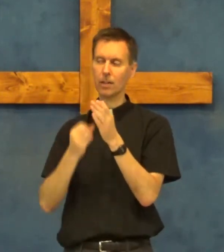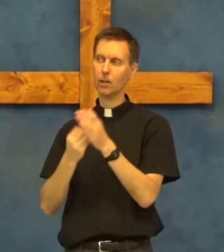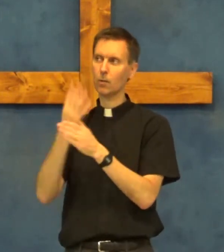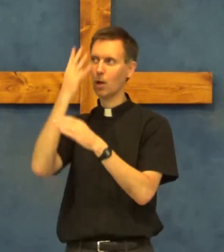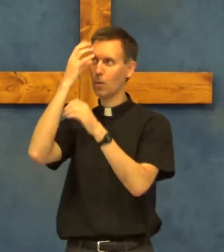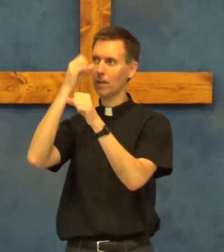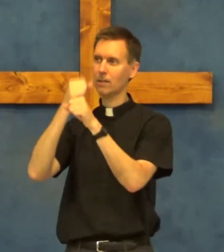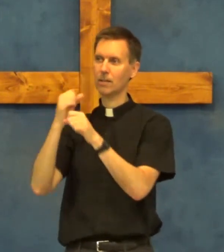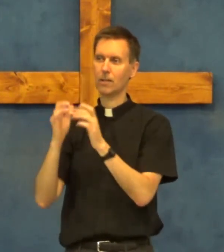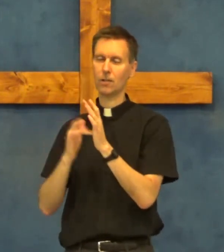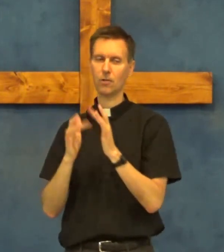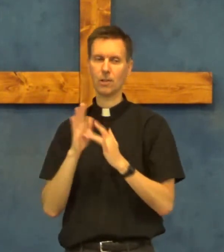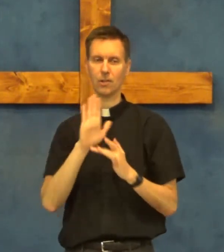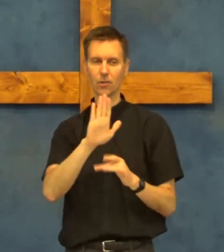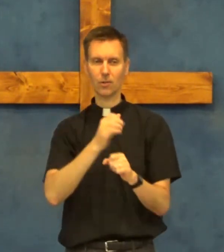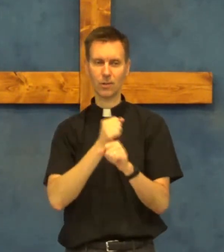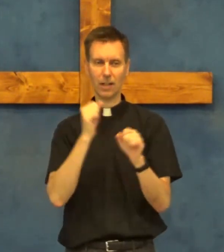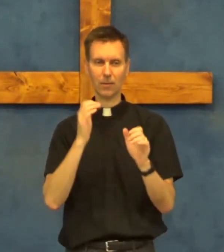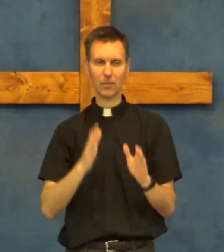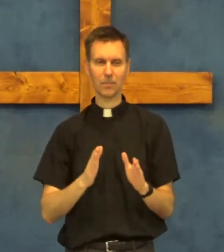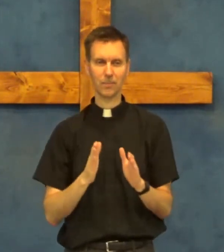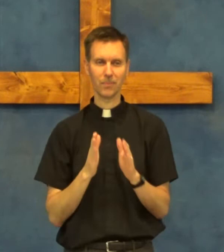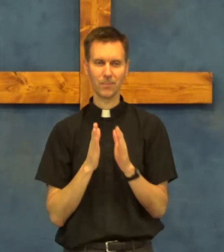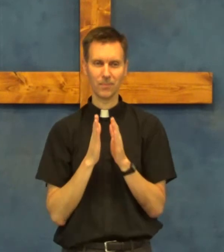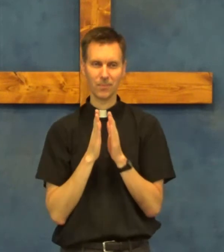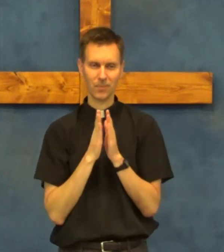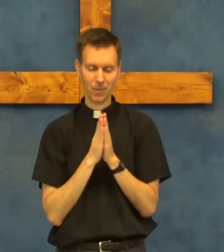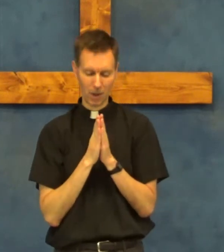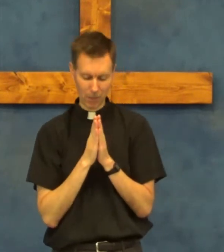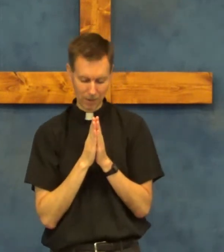and growing in Jesus your Savior Amen